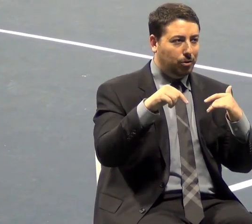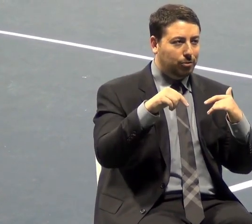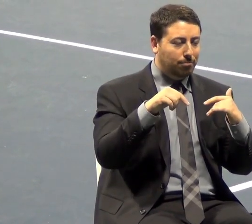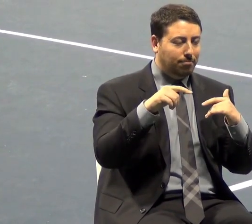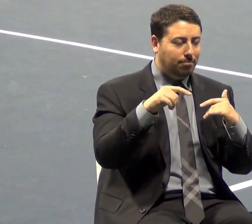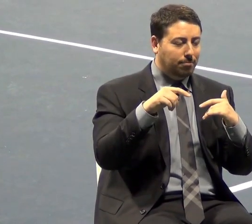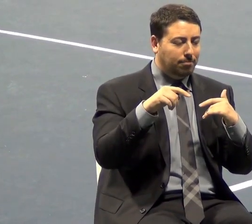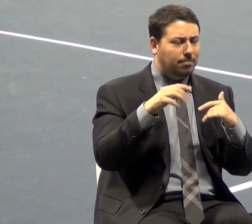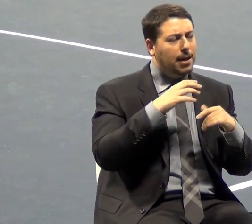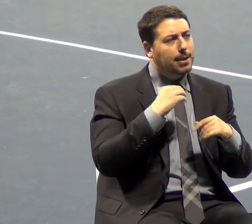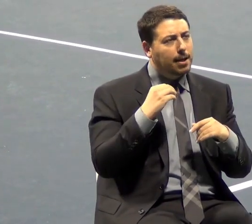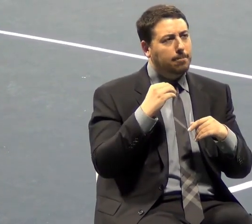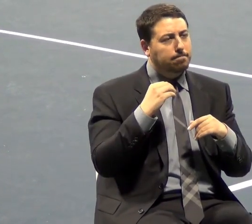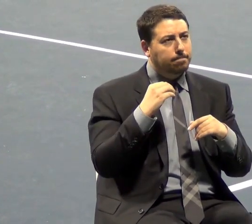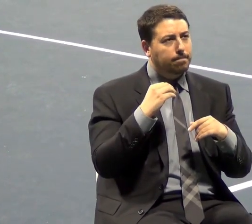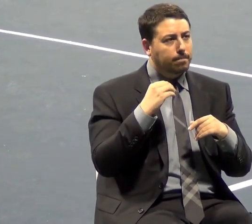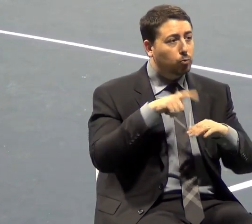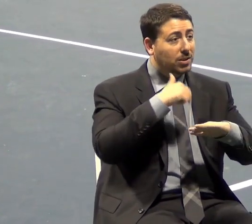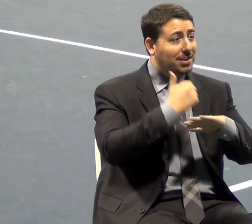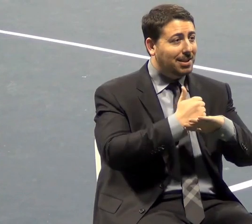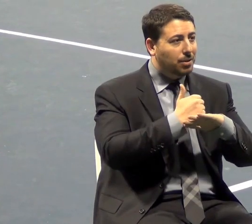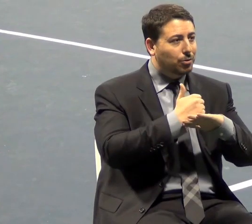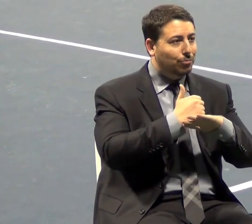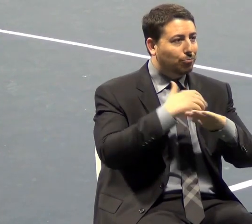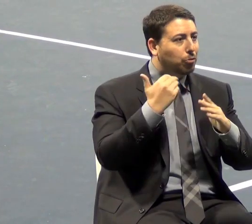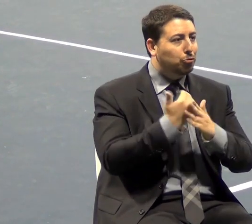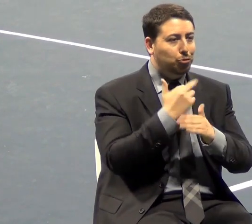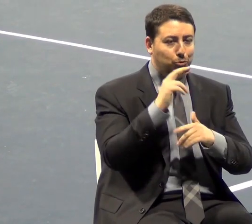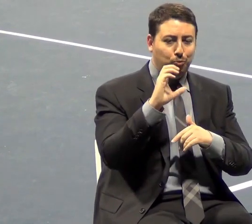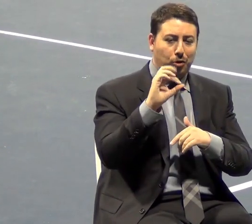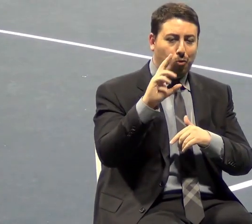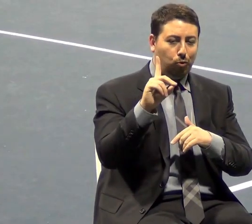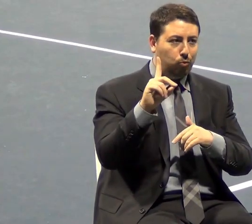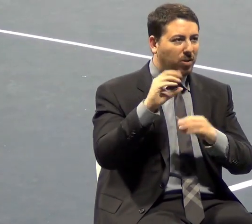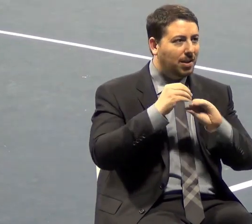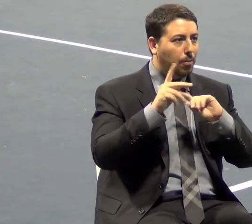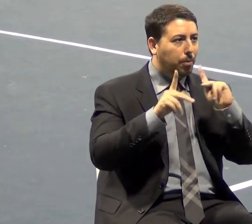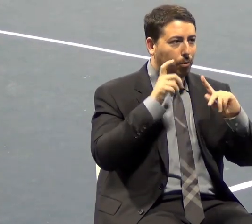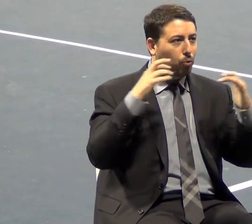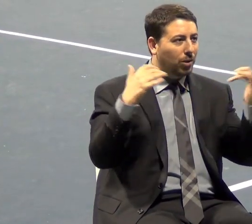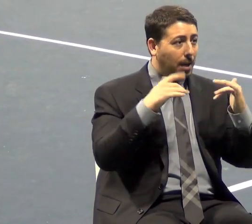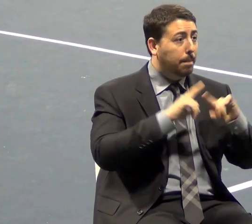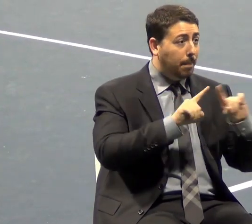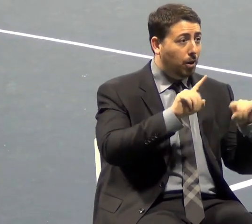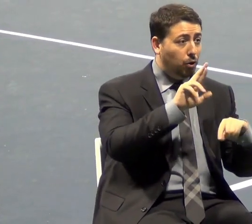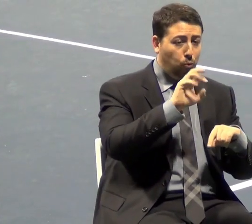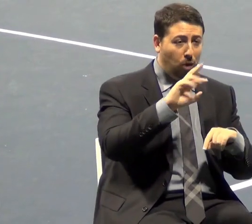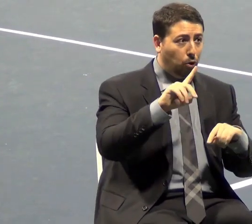And they set a record, they set a record with a number of people coming out, but the record has been broken tonight.